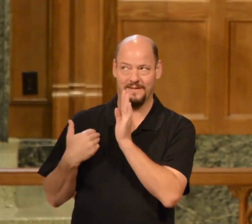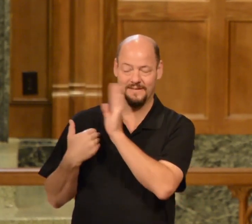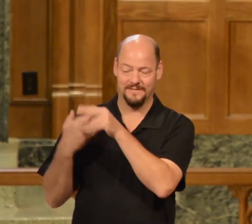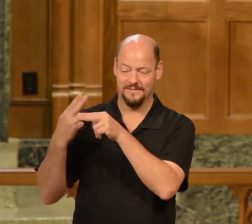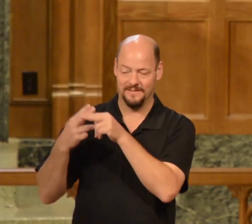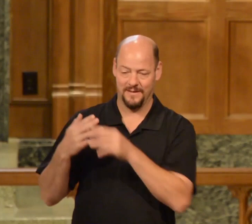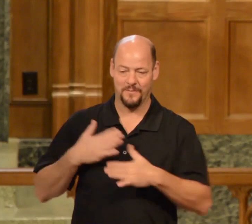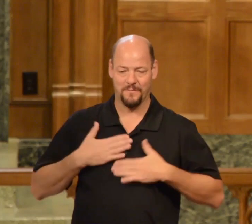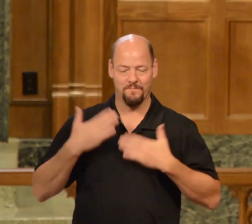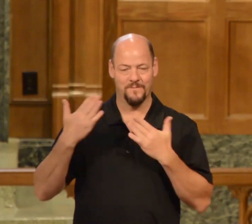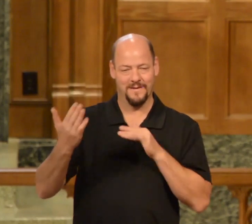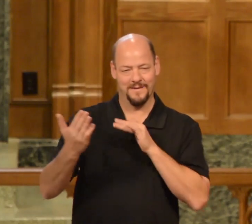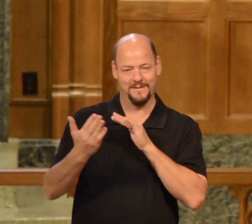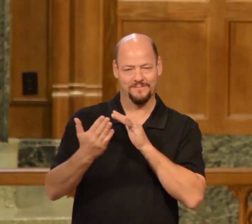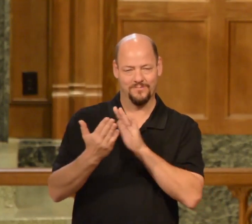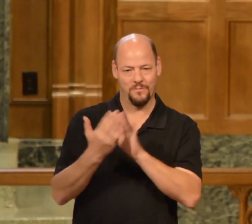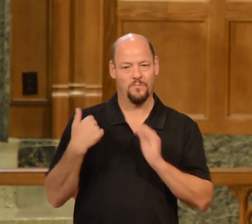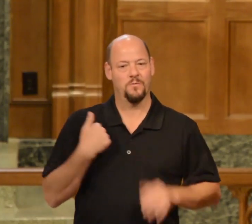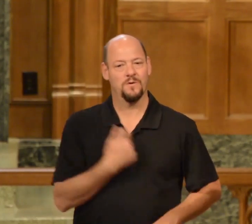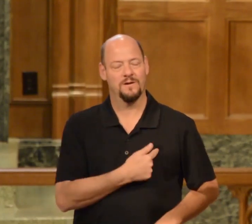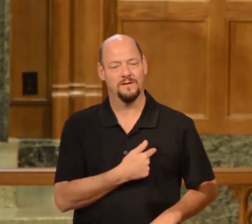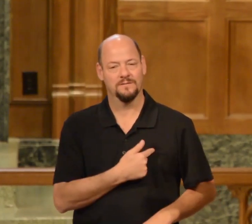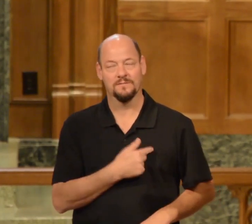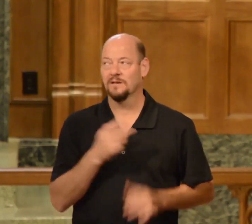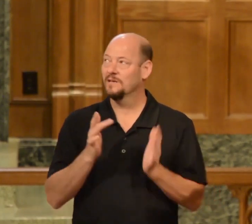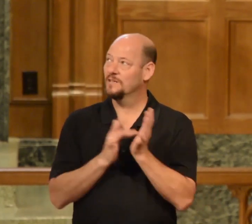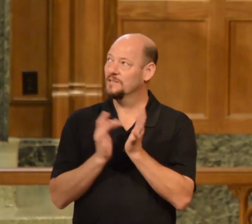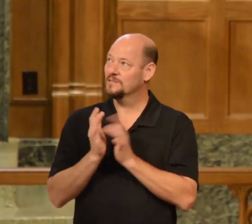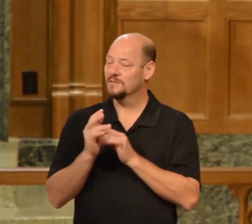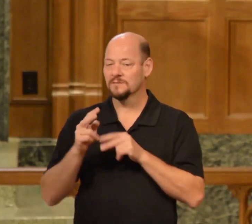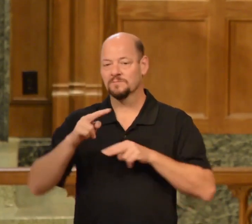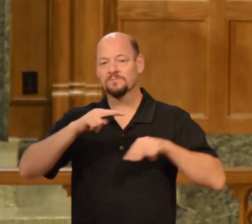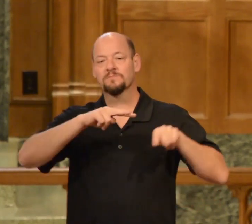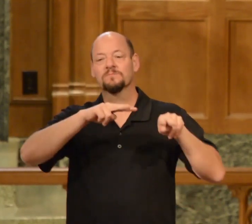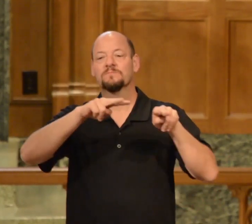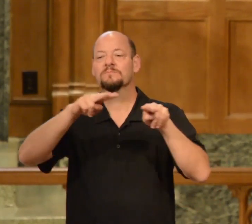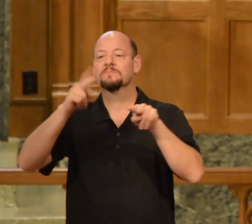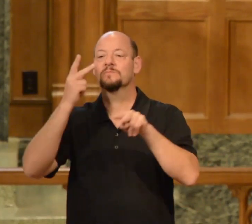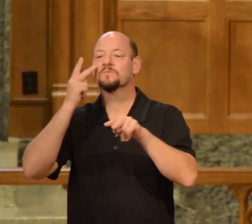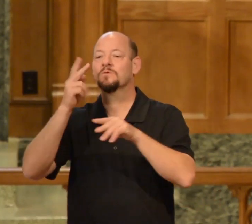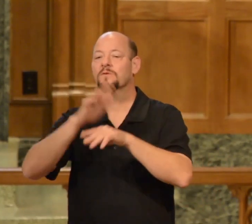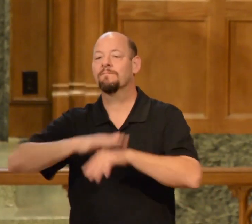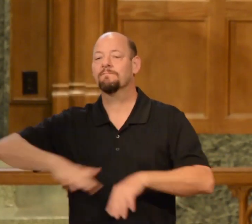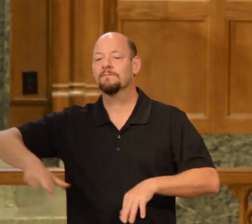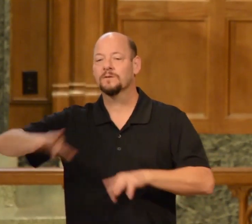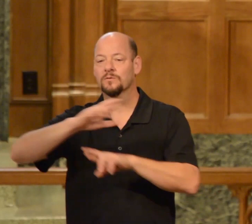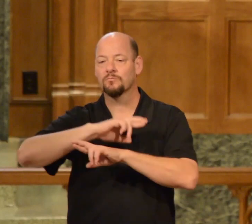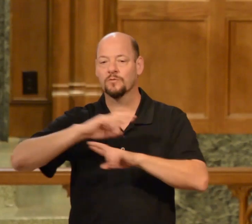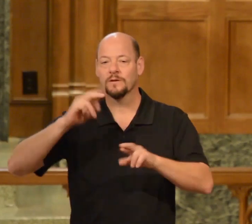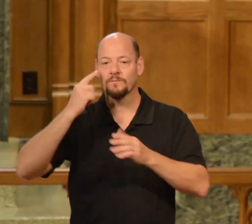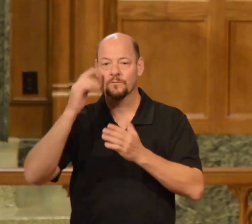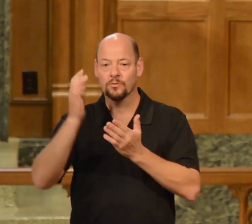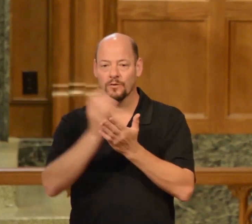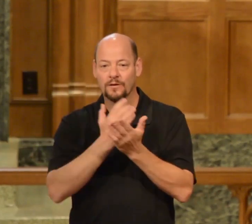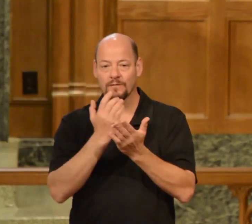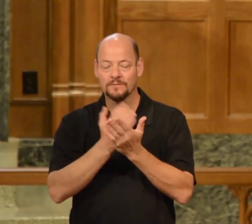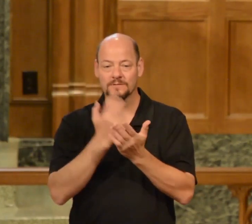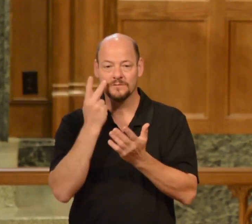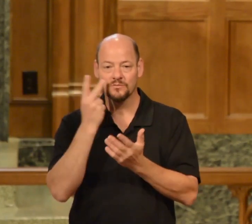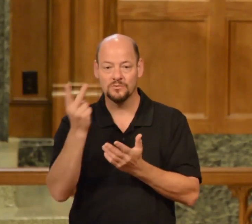that when Jesus lifted up his eyes and saw the field ready for harvest he saw you